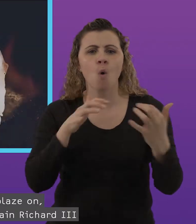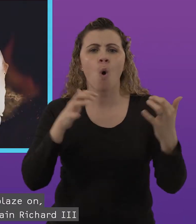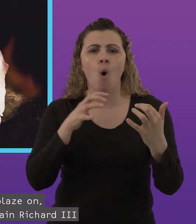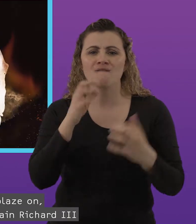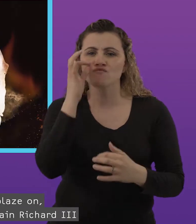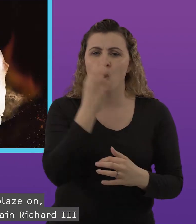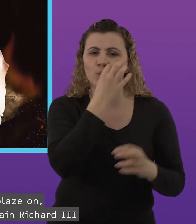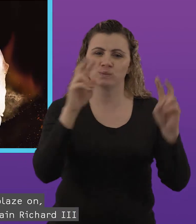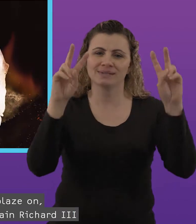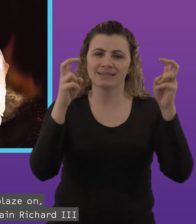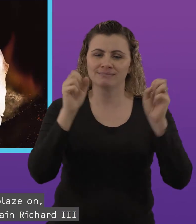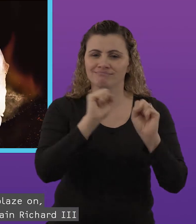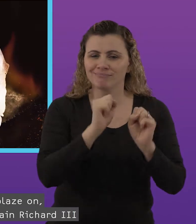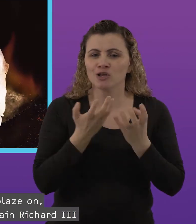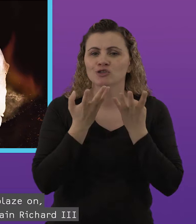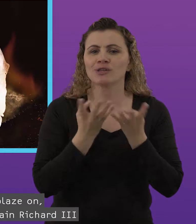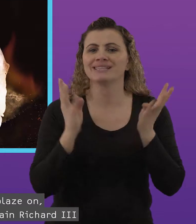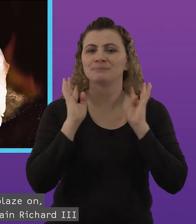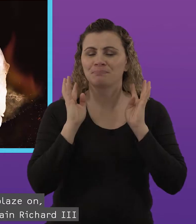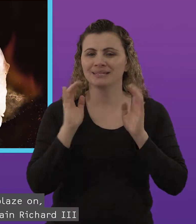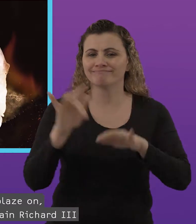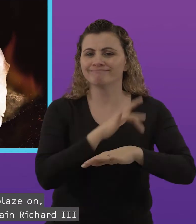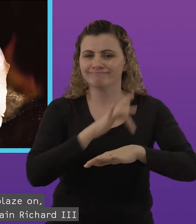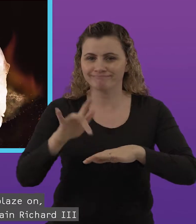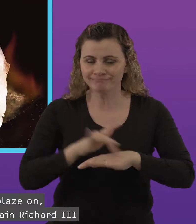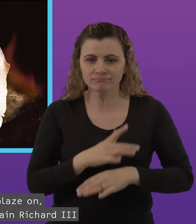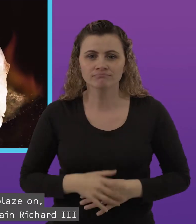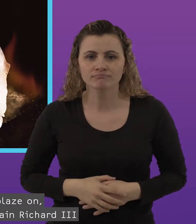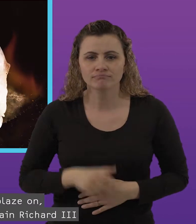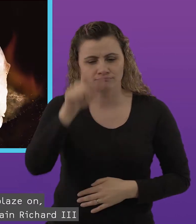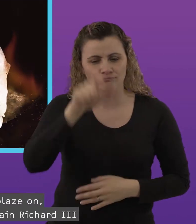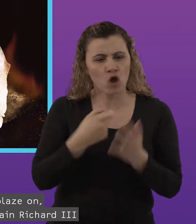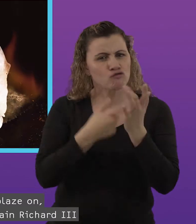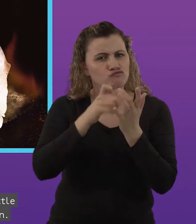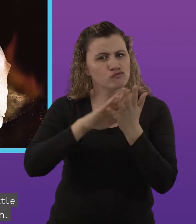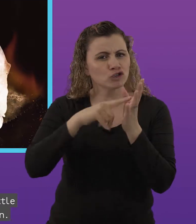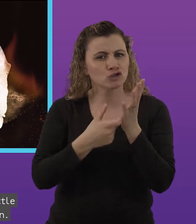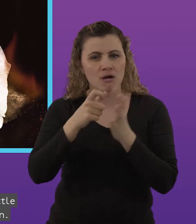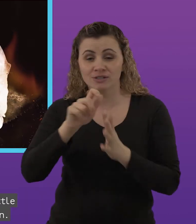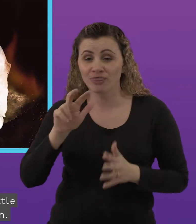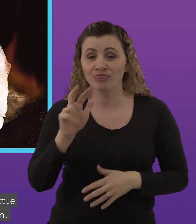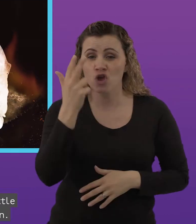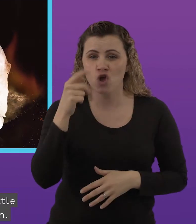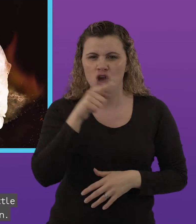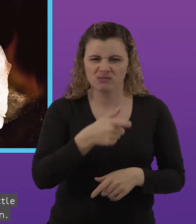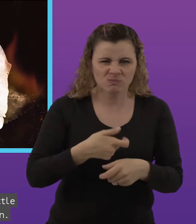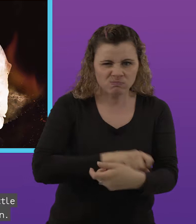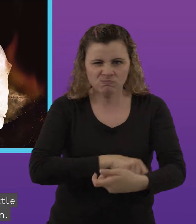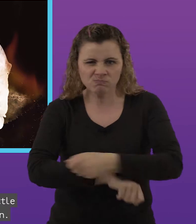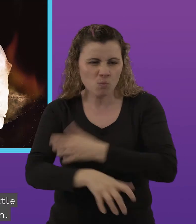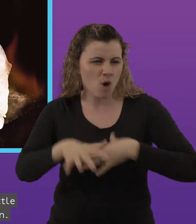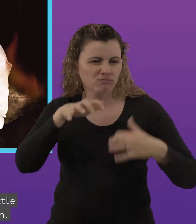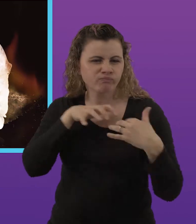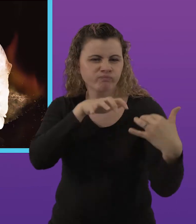As the Wars of the Roses blaze on, Shakespeare's Machiavellian villain, Richard III, launches his own battle for the British